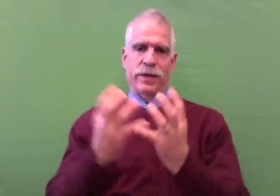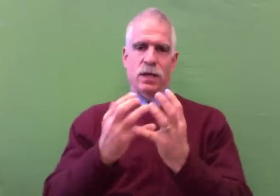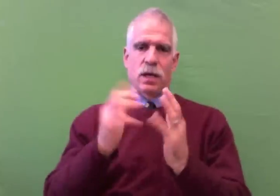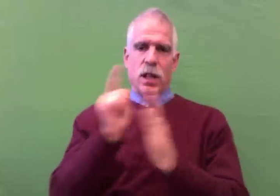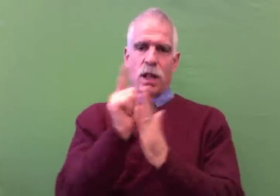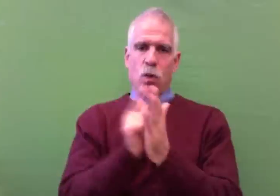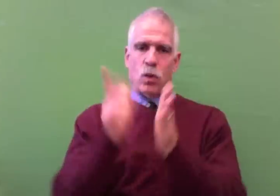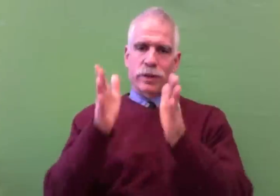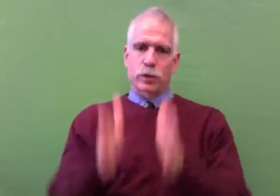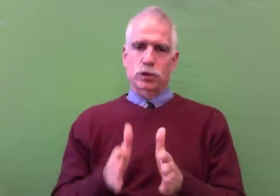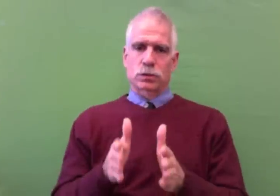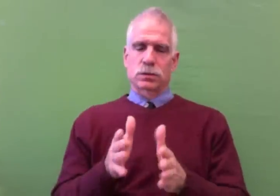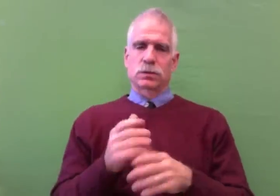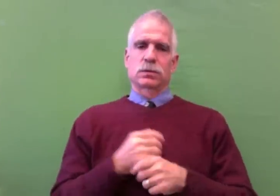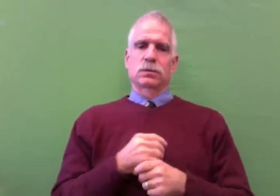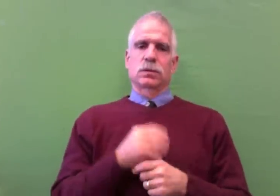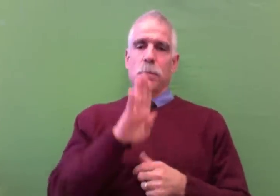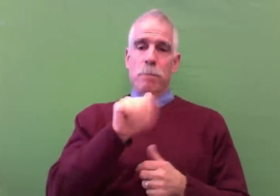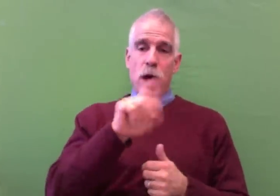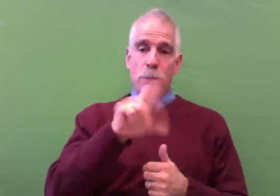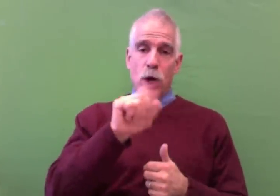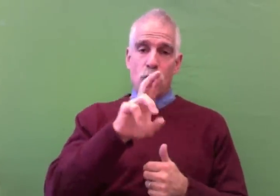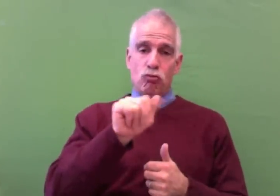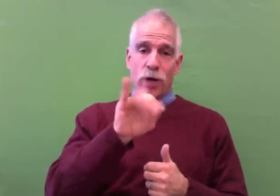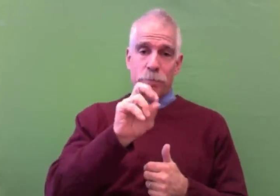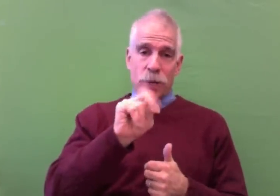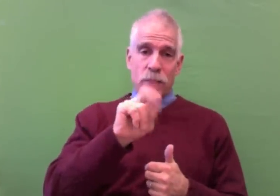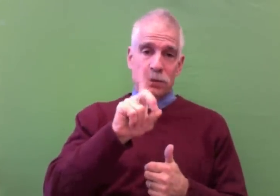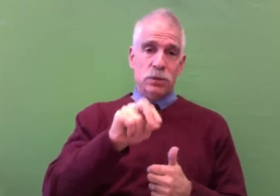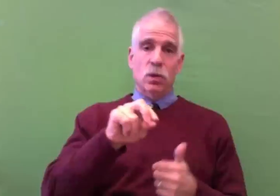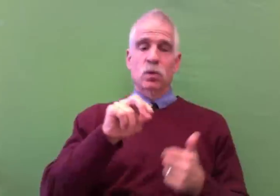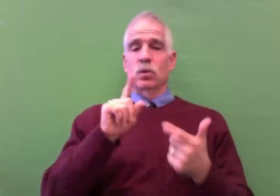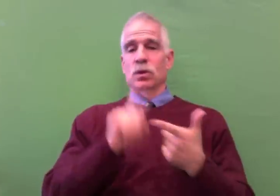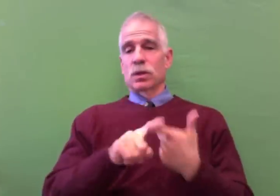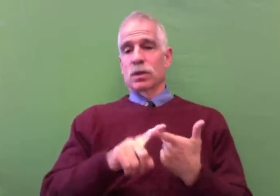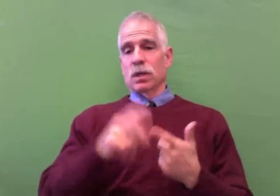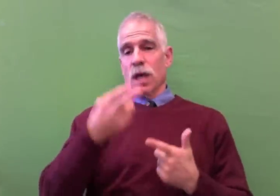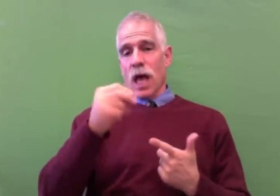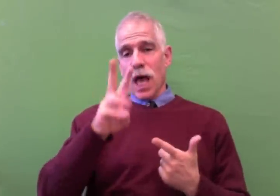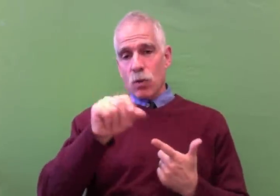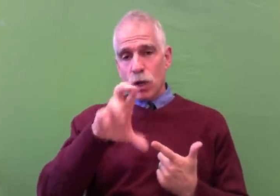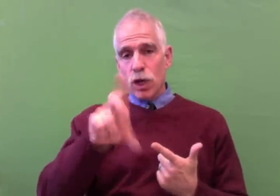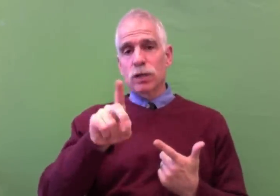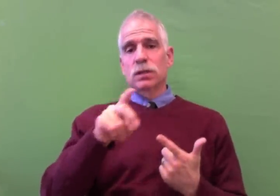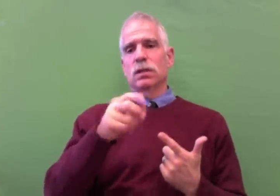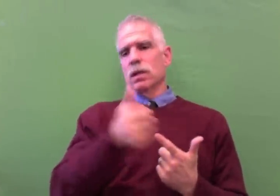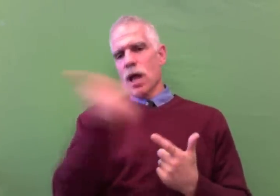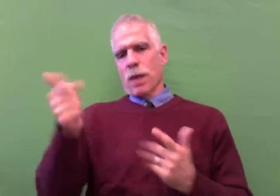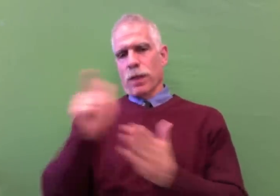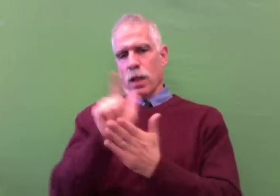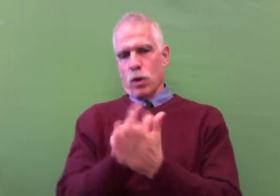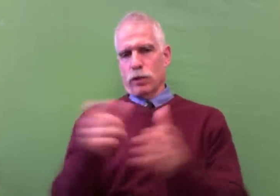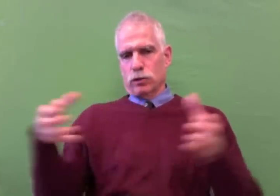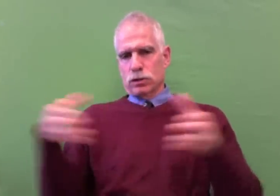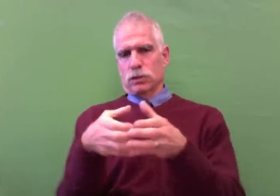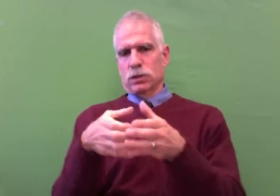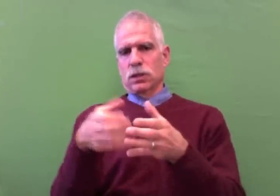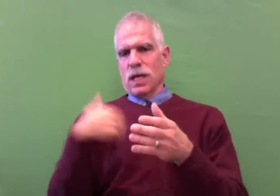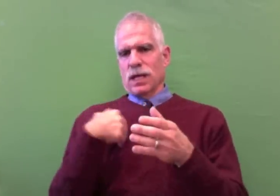that was developed in part by different attorneys such as Barbara Raimundo, Howard Rosenblum,